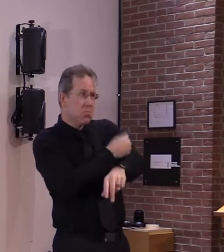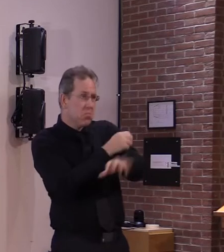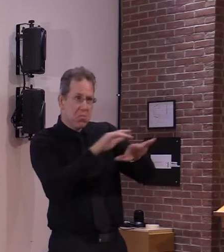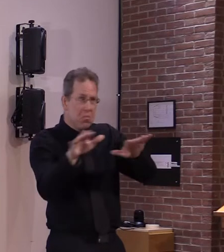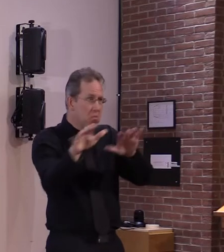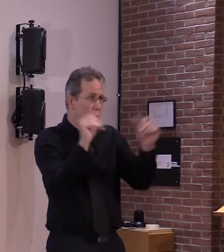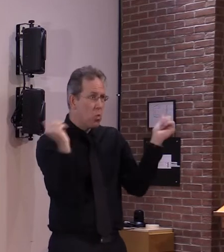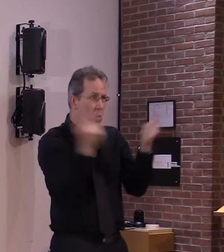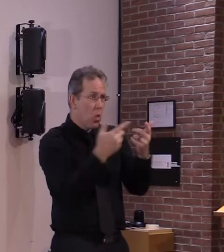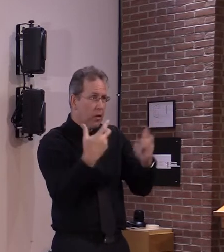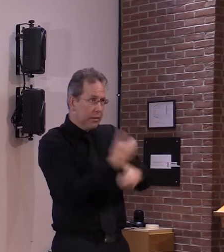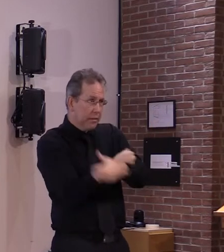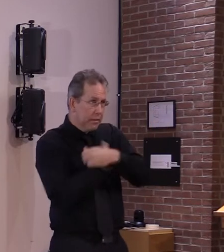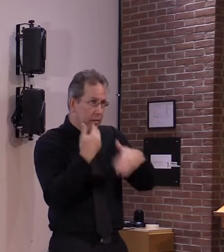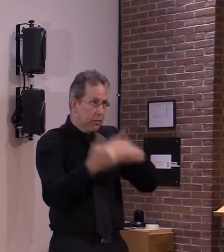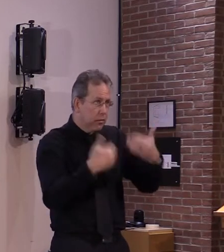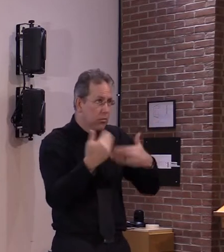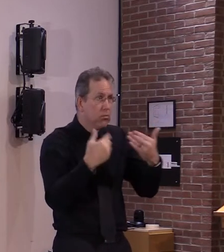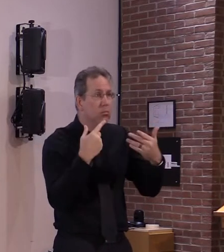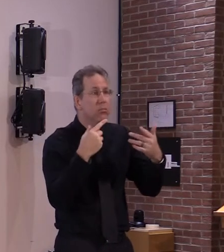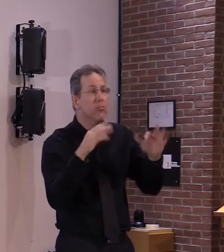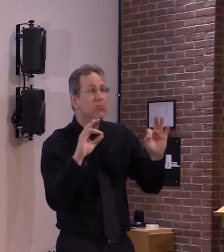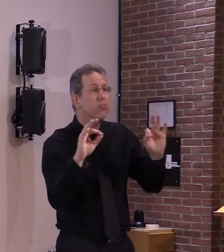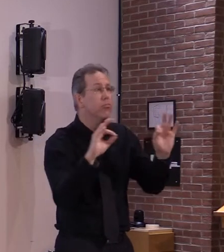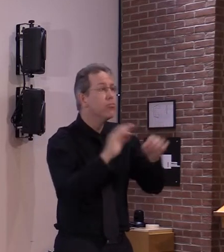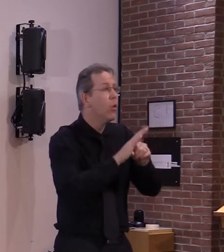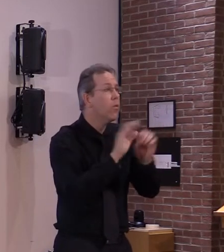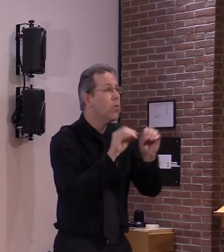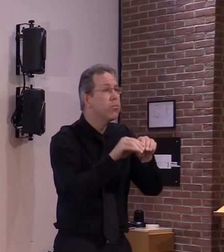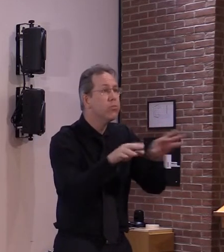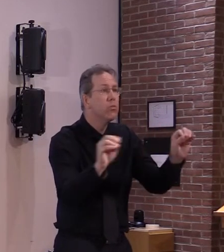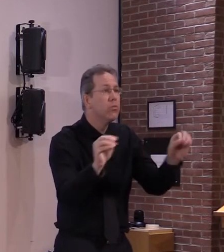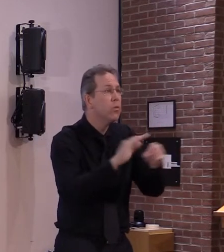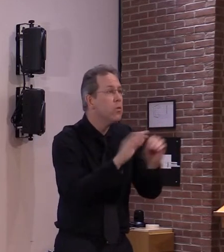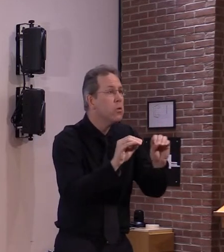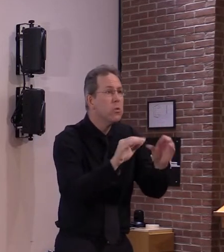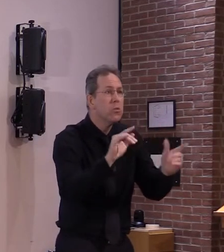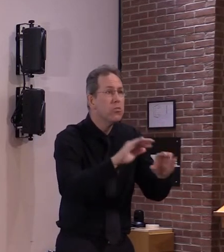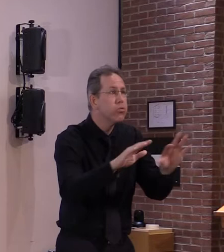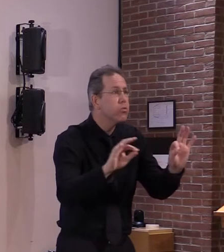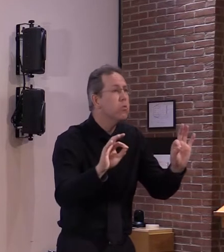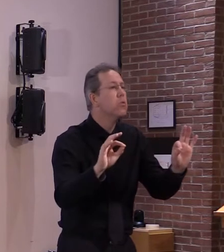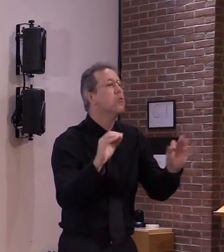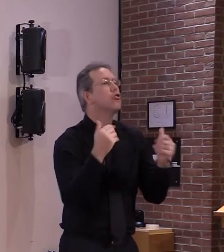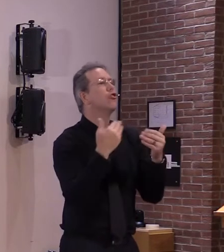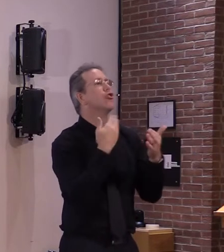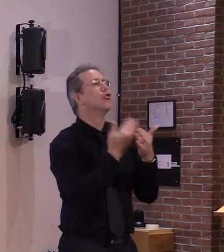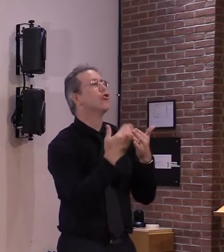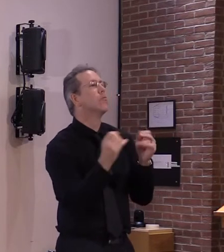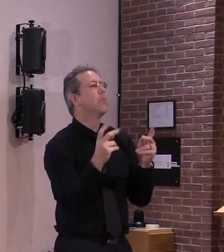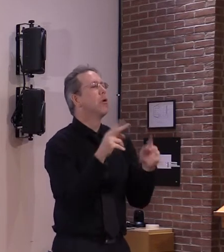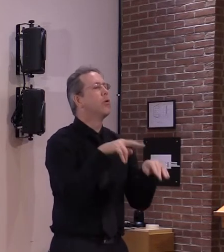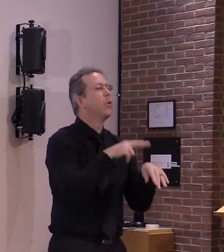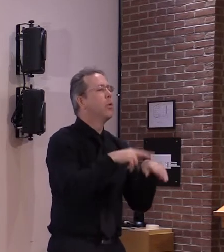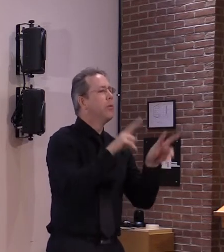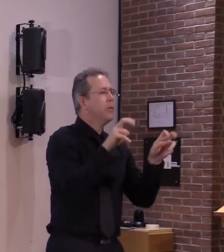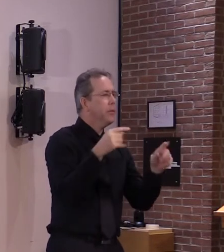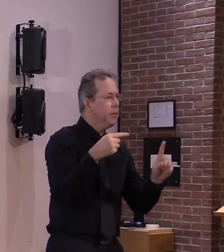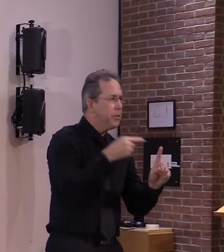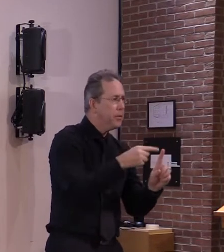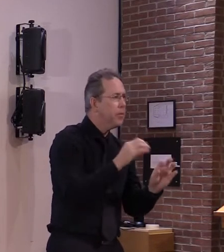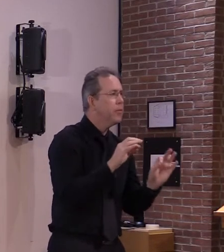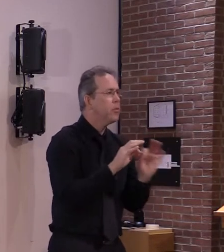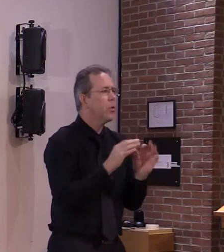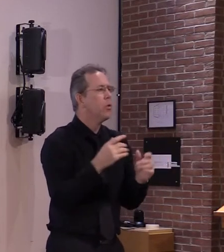that more and more americans up to 75 percent by the latest kaiser poll once they were